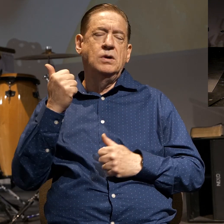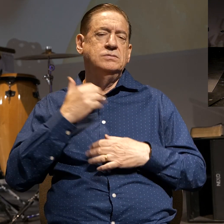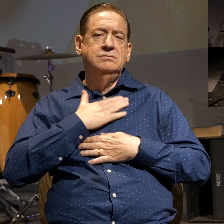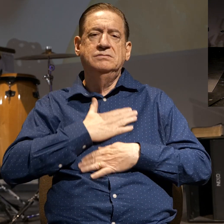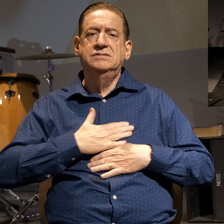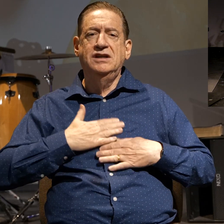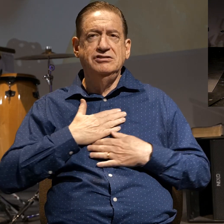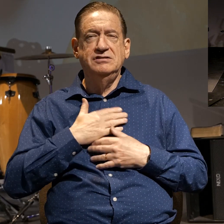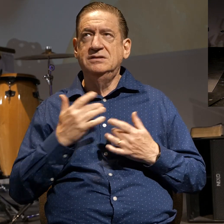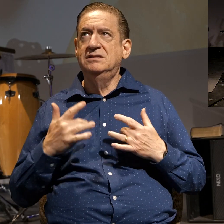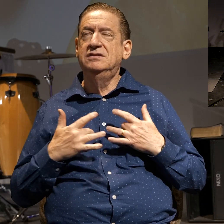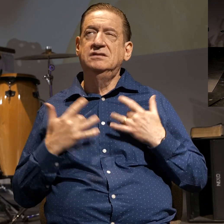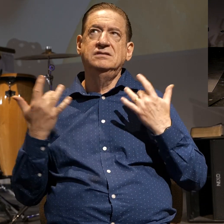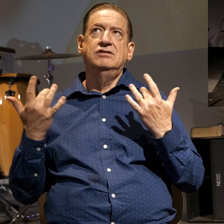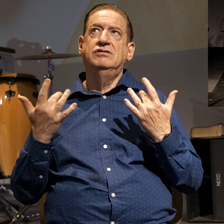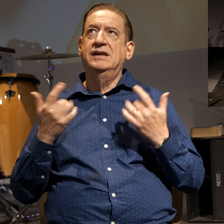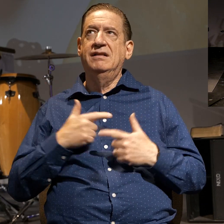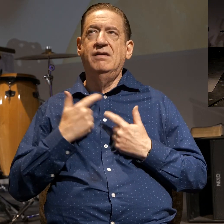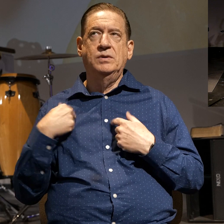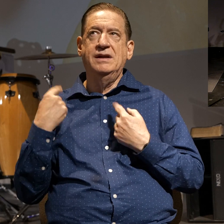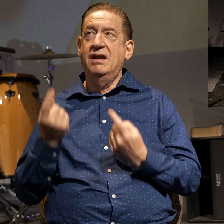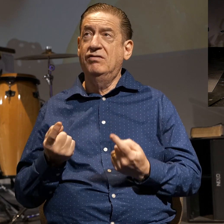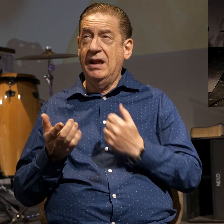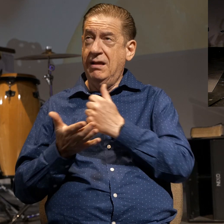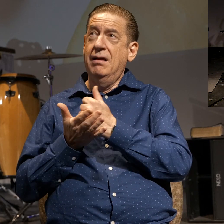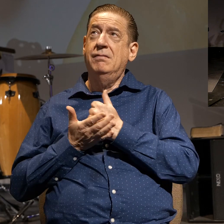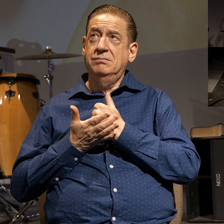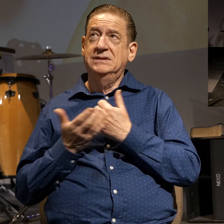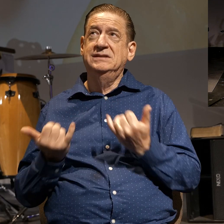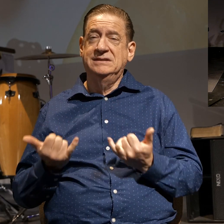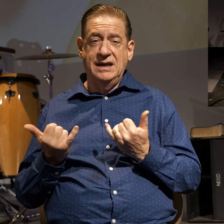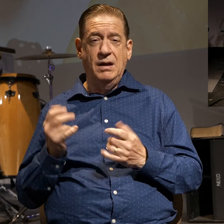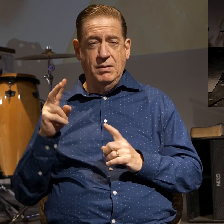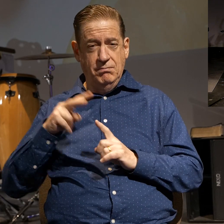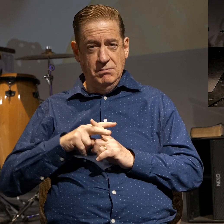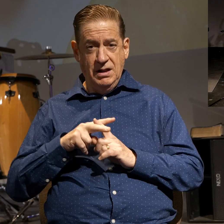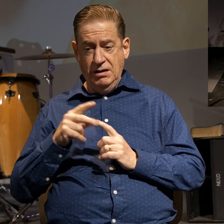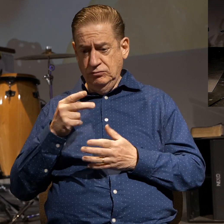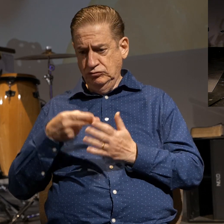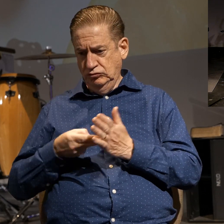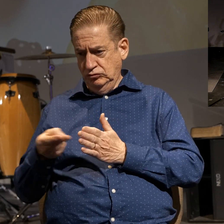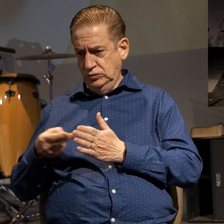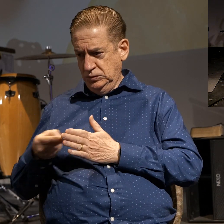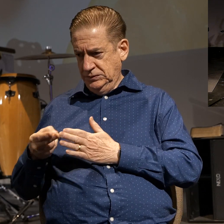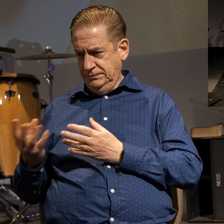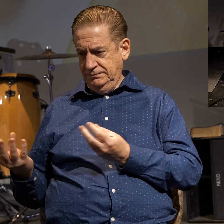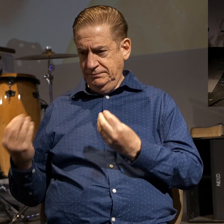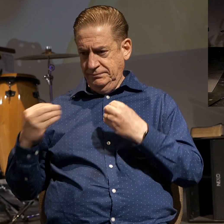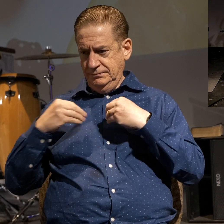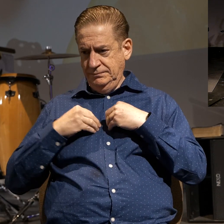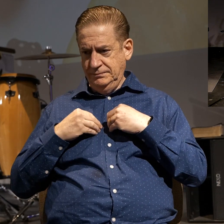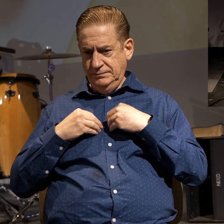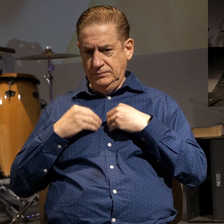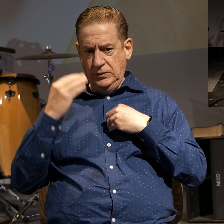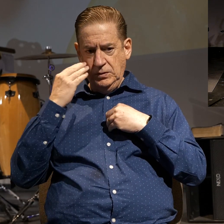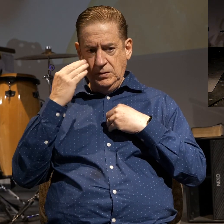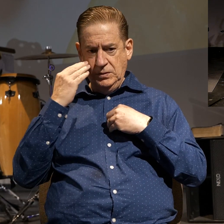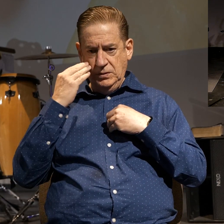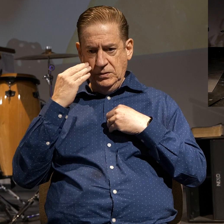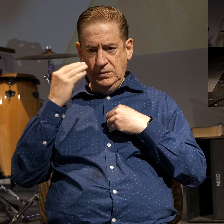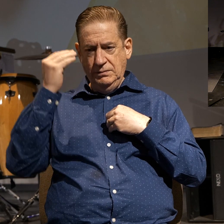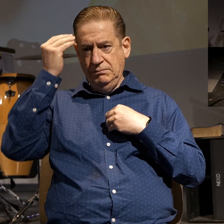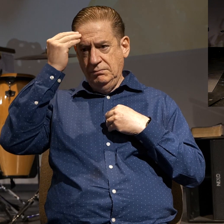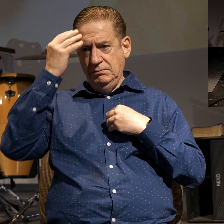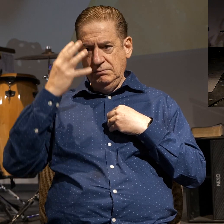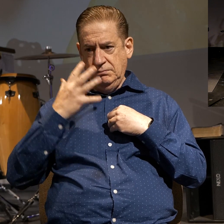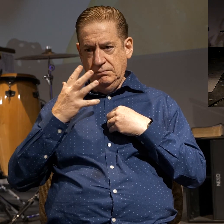exhilarating life we could ever live help us now to apply these truths to knowing informing our minds and growing engaging our